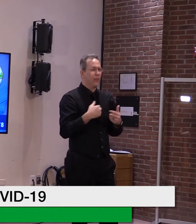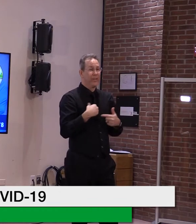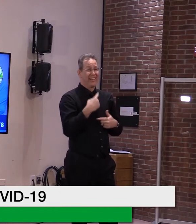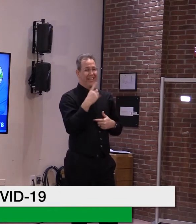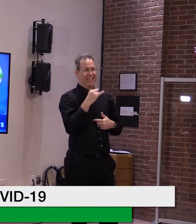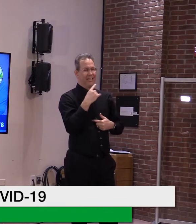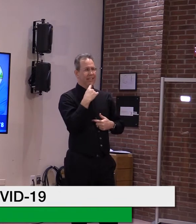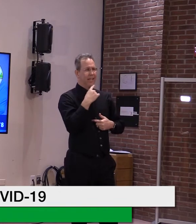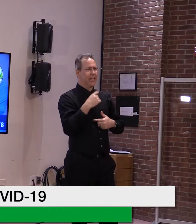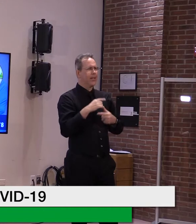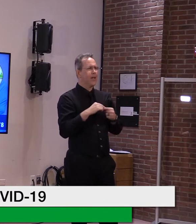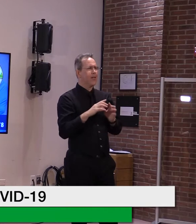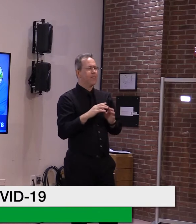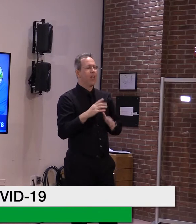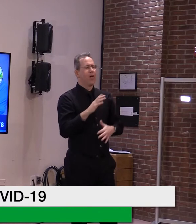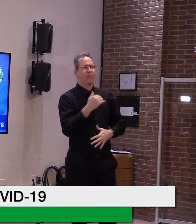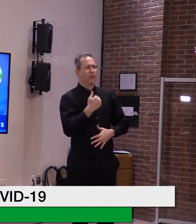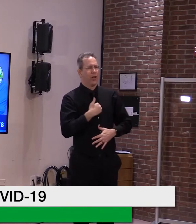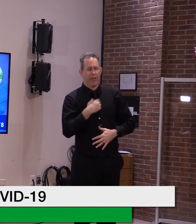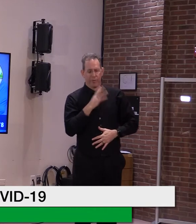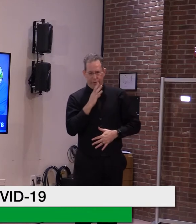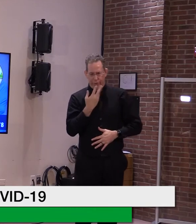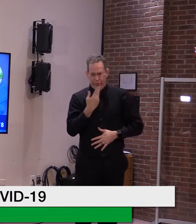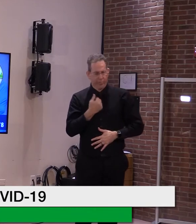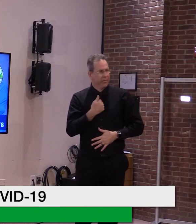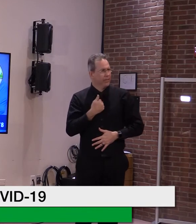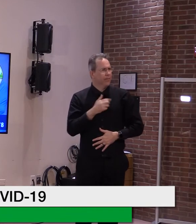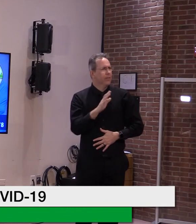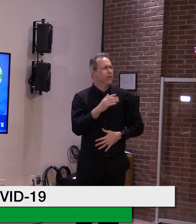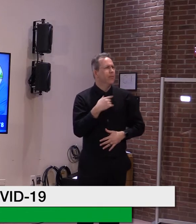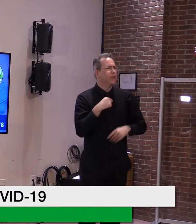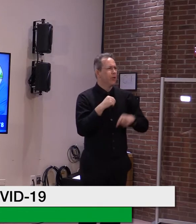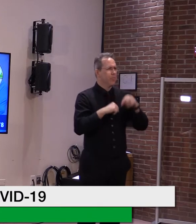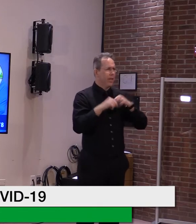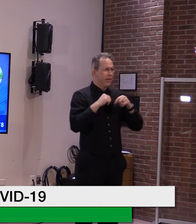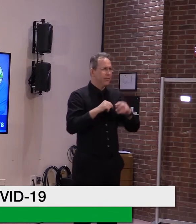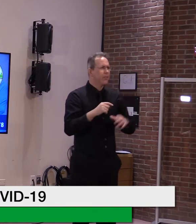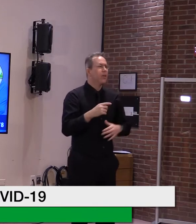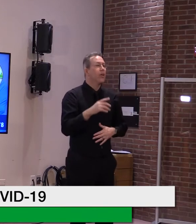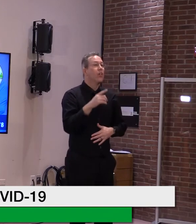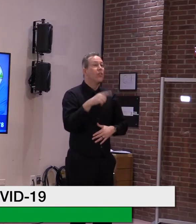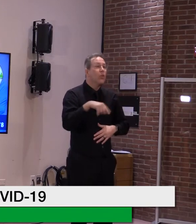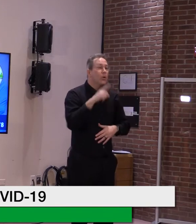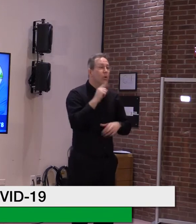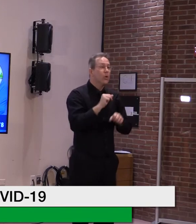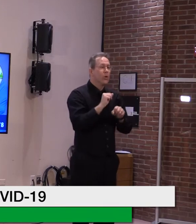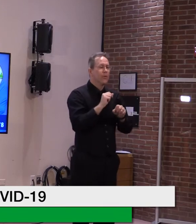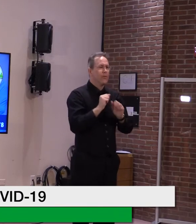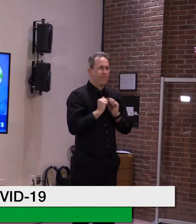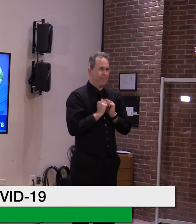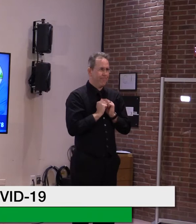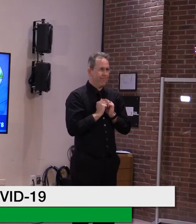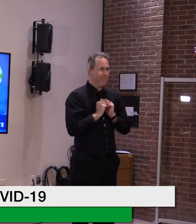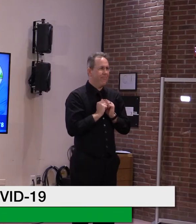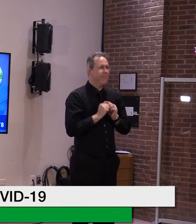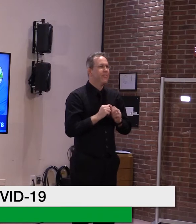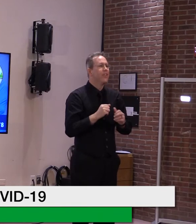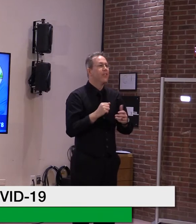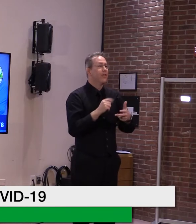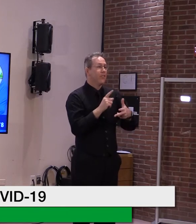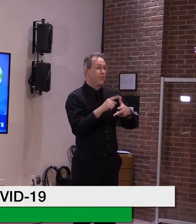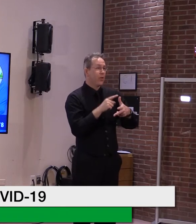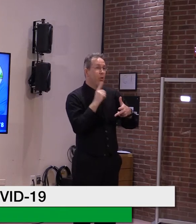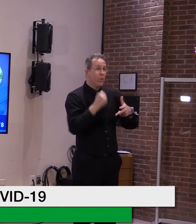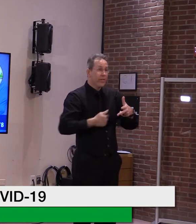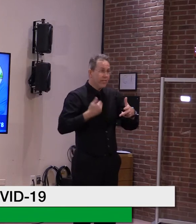we had two criterias. One, you had to be a Vermonter, you had to work in Vermont, or three criteria, you had to be a Vermonter, you had to work in Vermont,